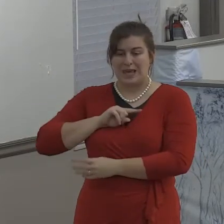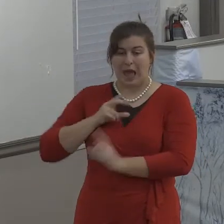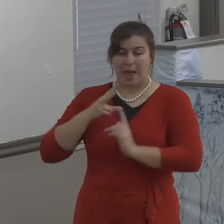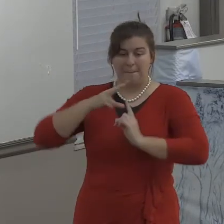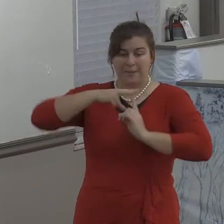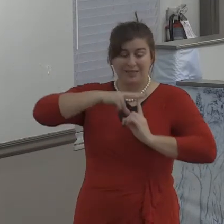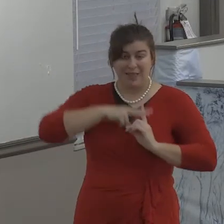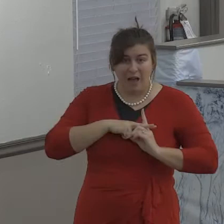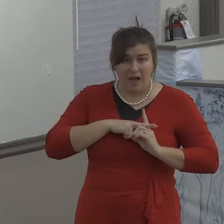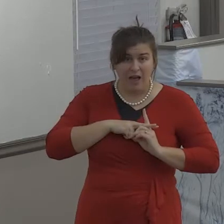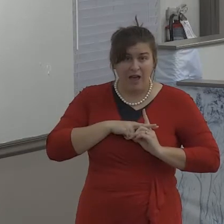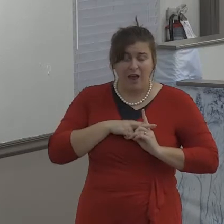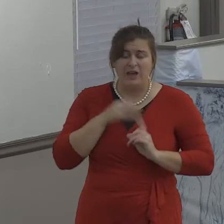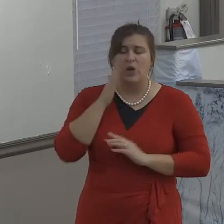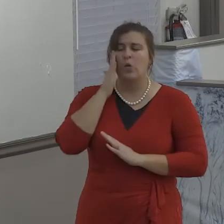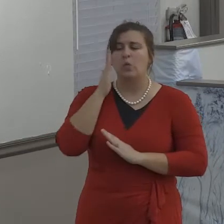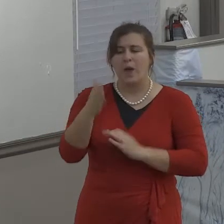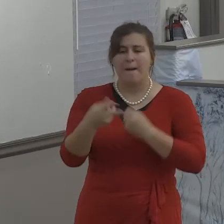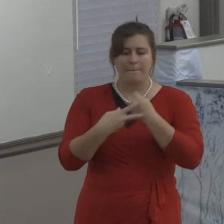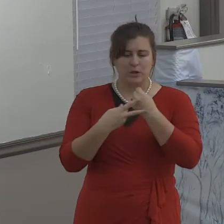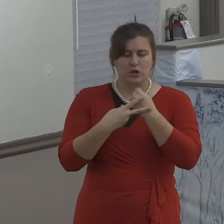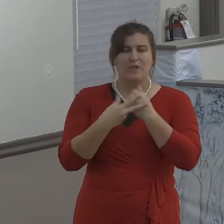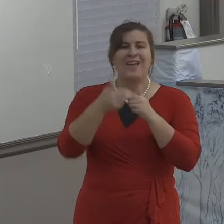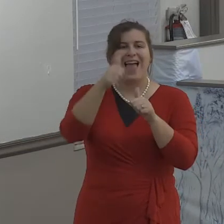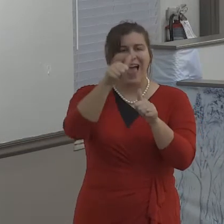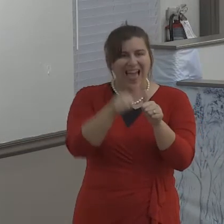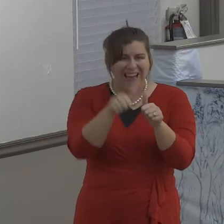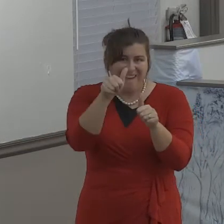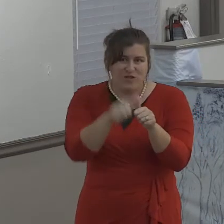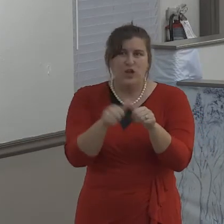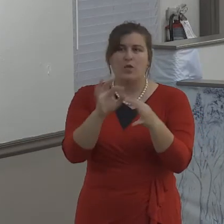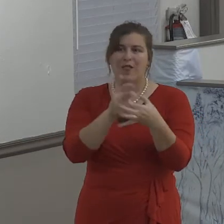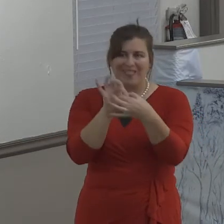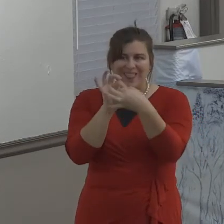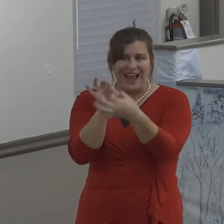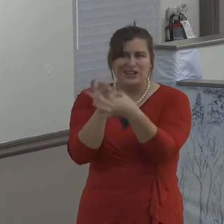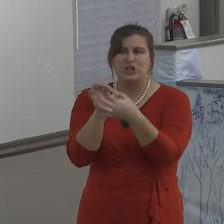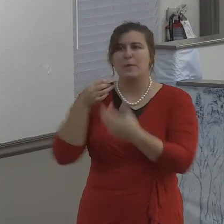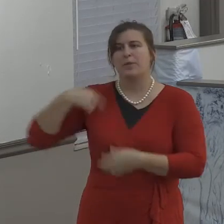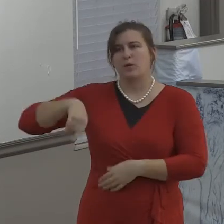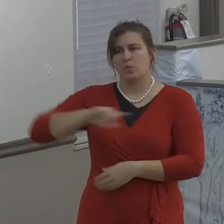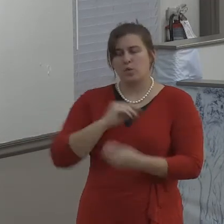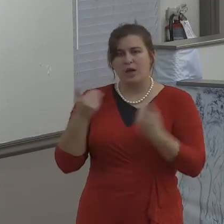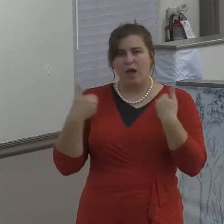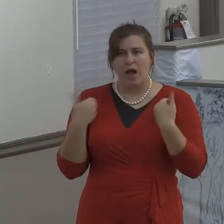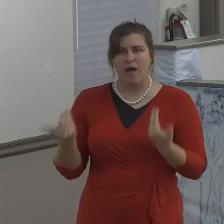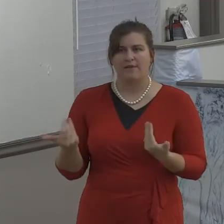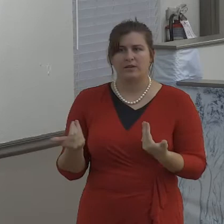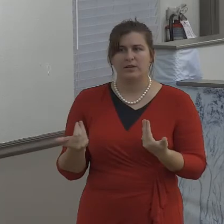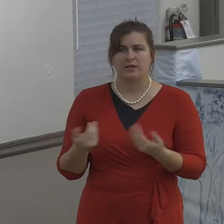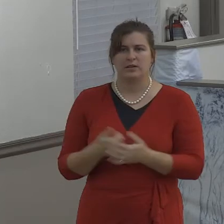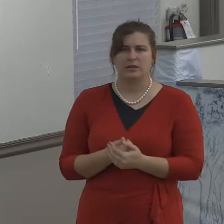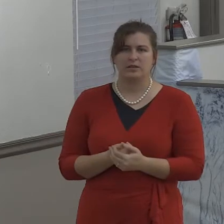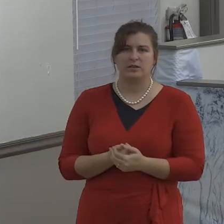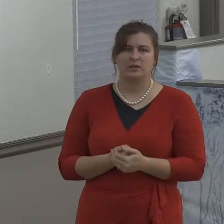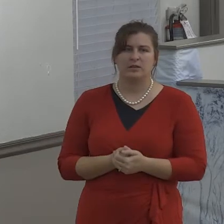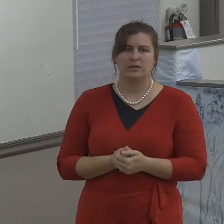ask yourself this question. Is my marriage worth the effort to preserve?